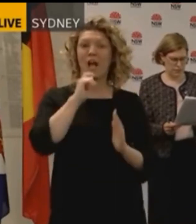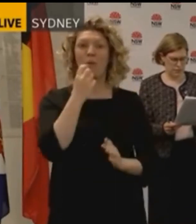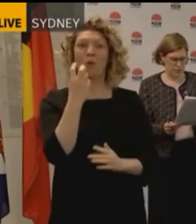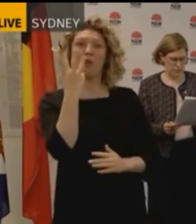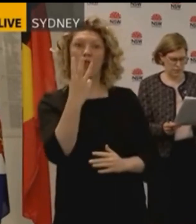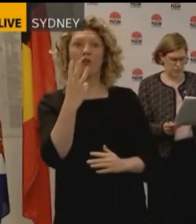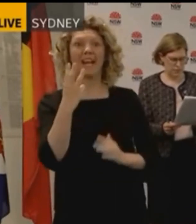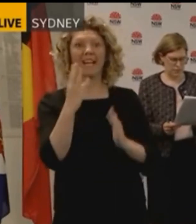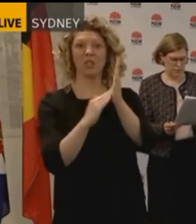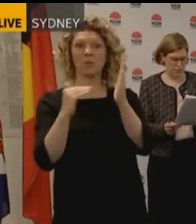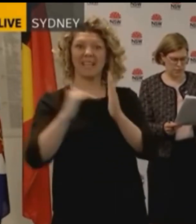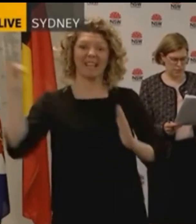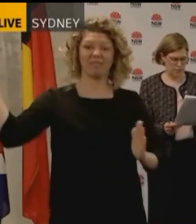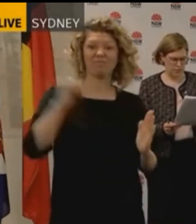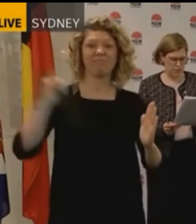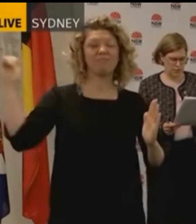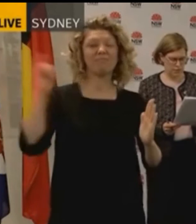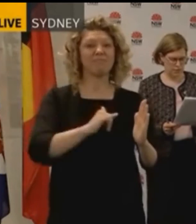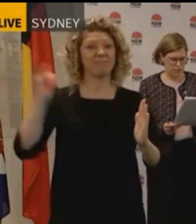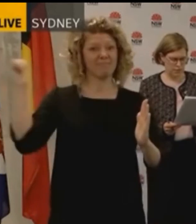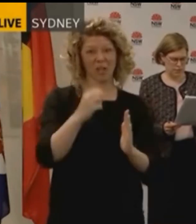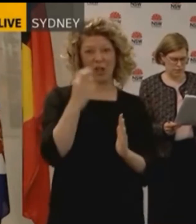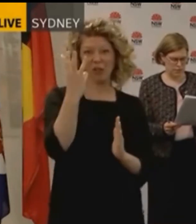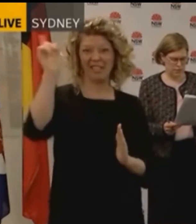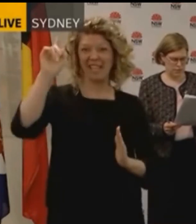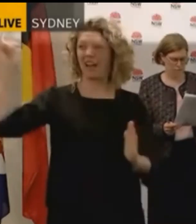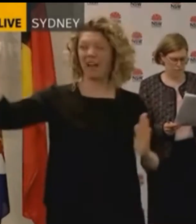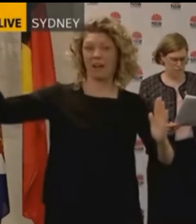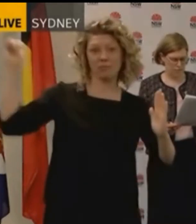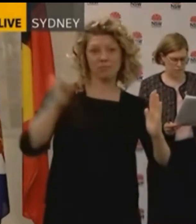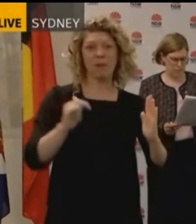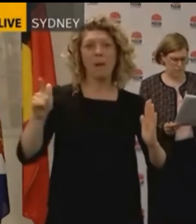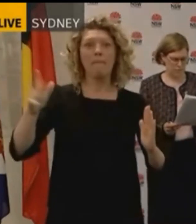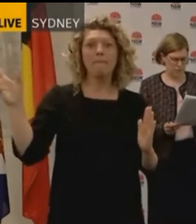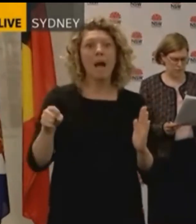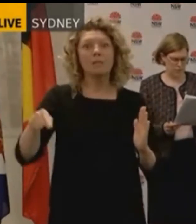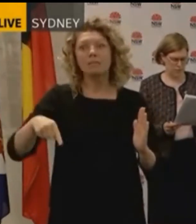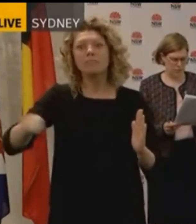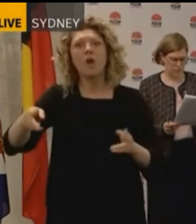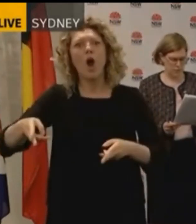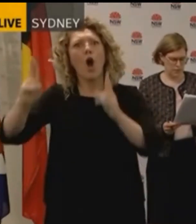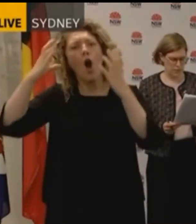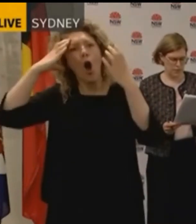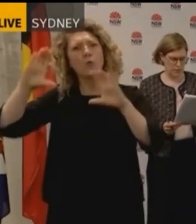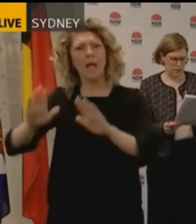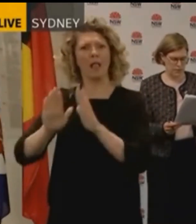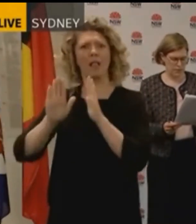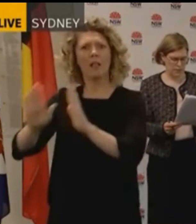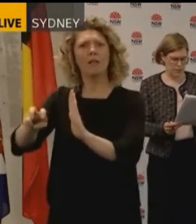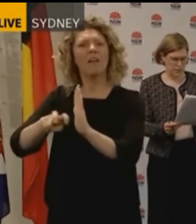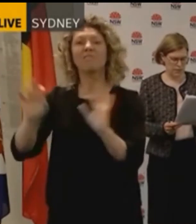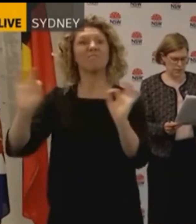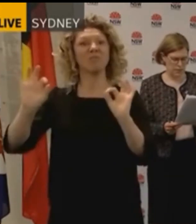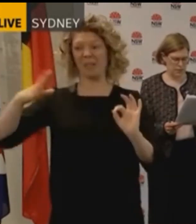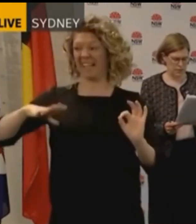those citizens having to go into hotel quarantine. So as far as the Trans-Tasman bubble is concerned we're certainly starting that process from our end.